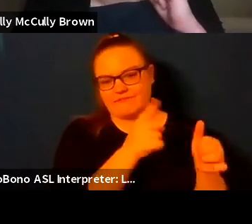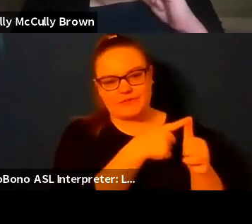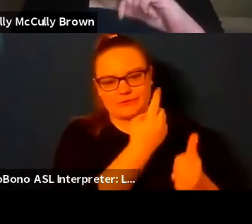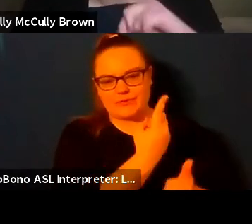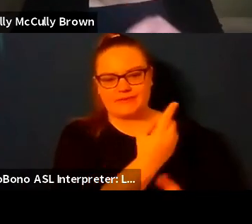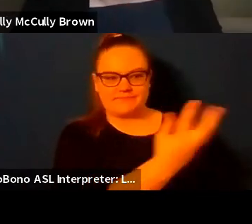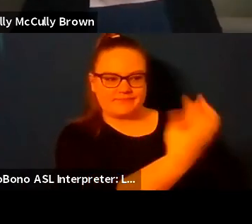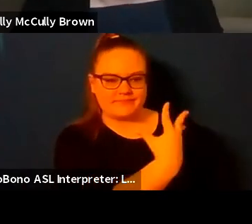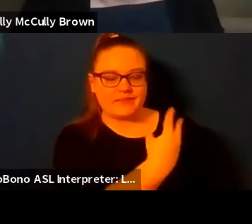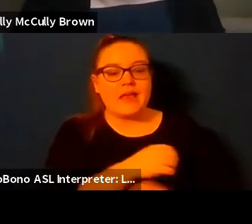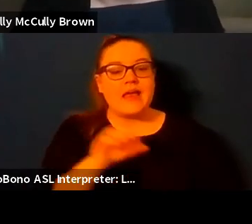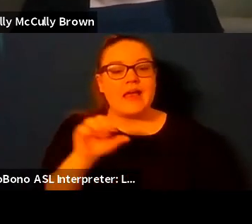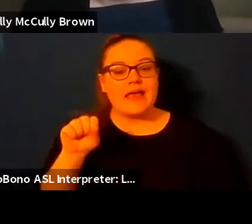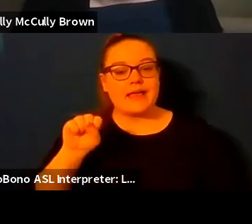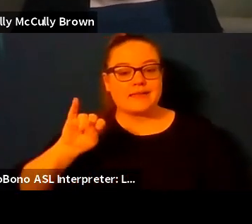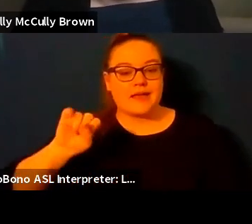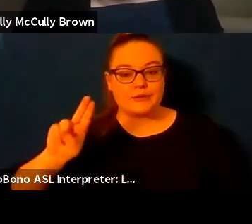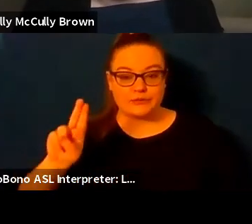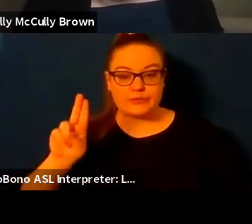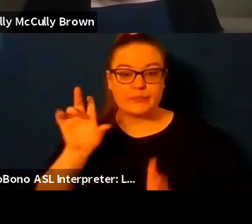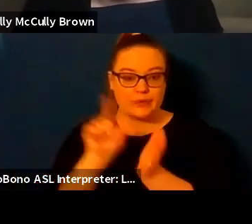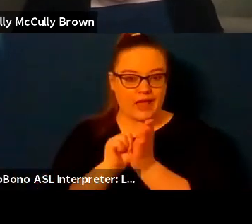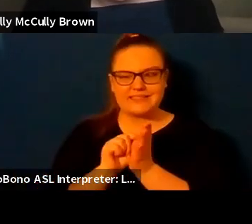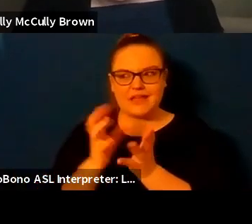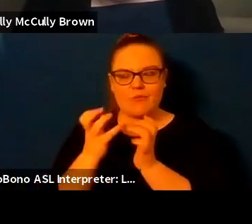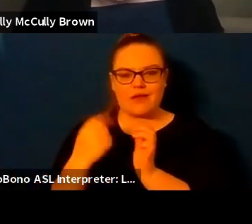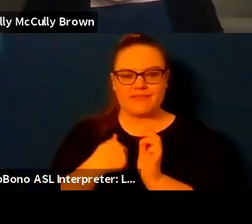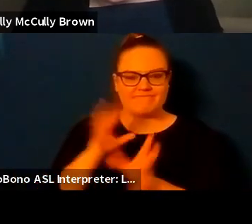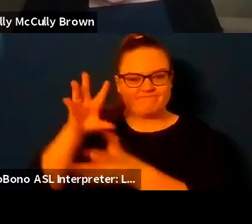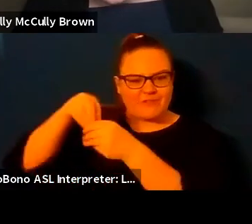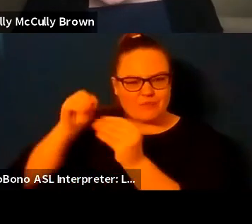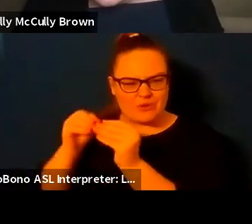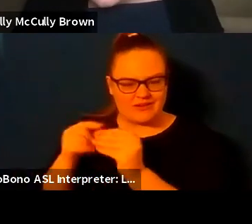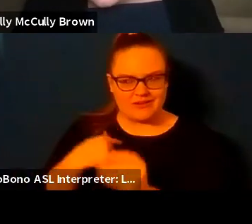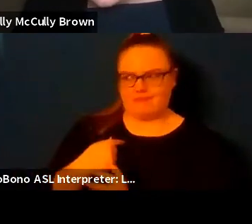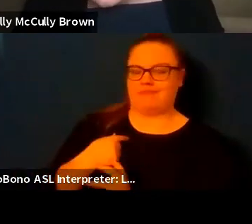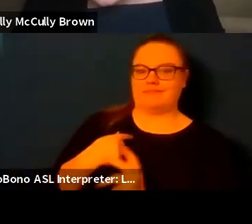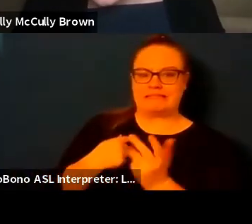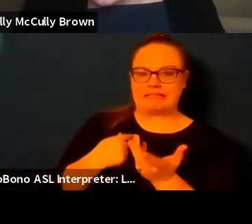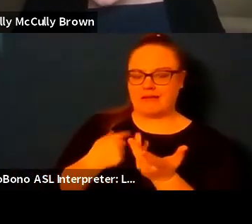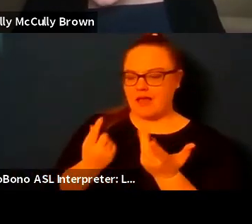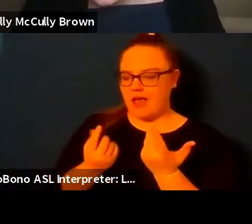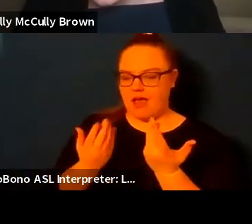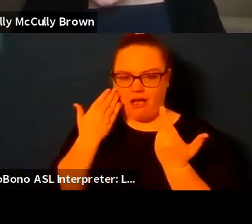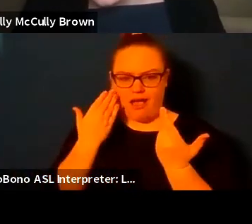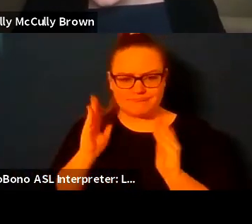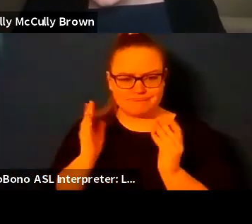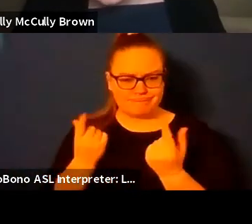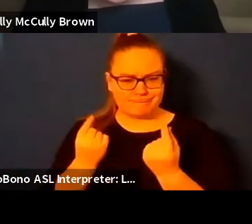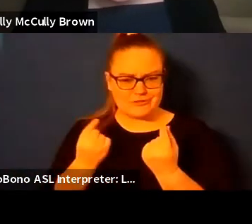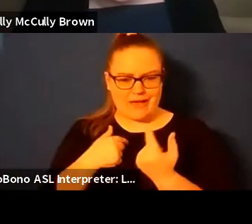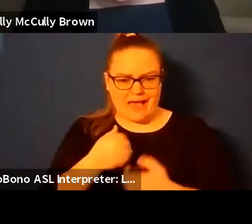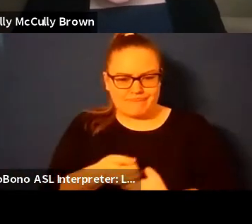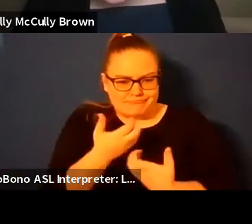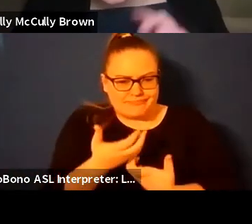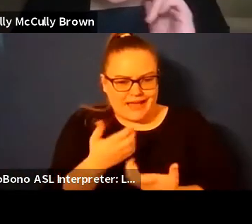wanted more of my input and i didn't know where to start i i thought like i i am a poet i'm